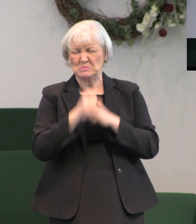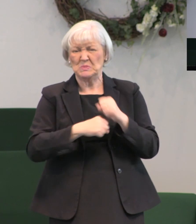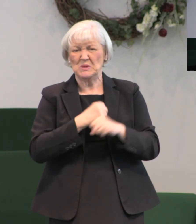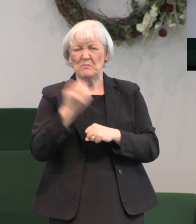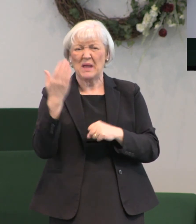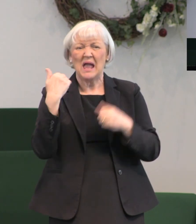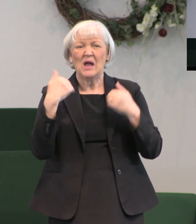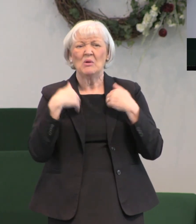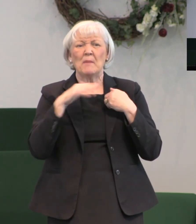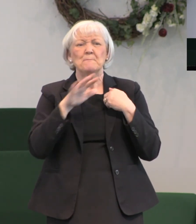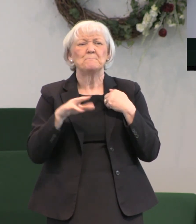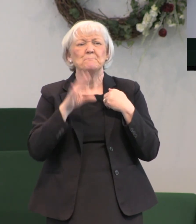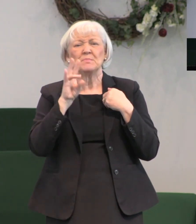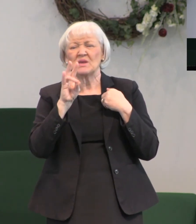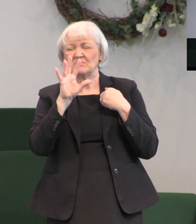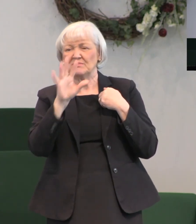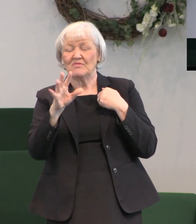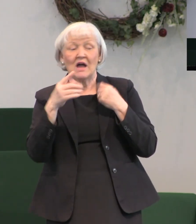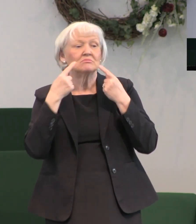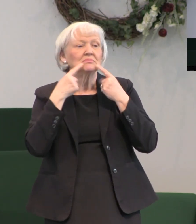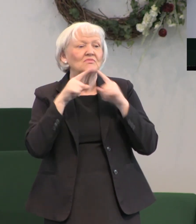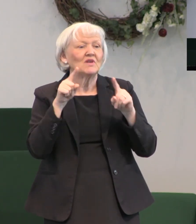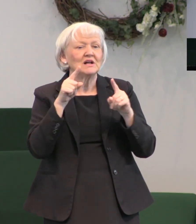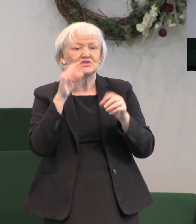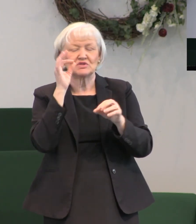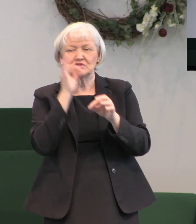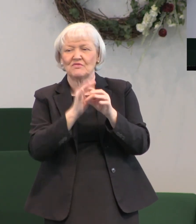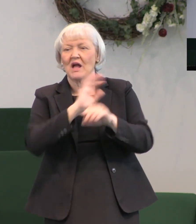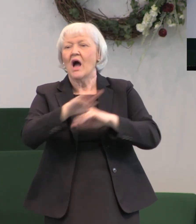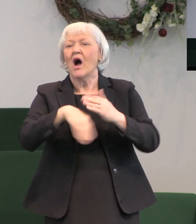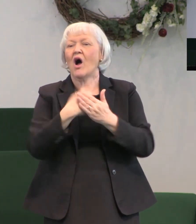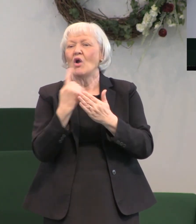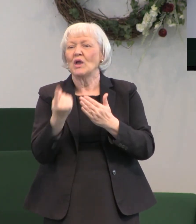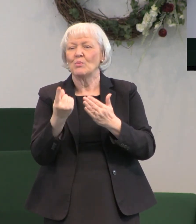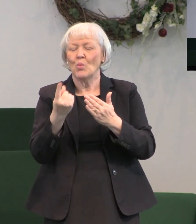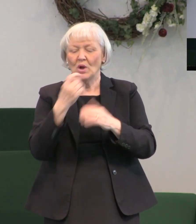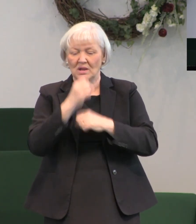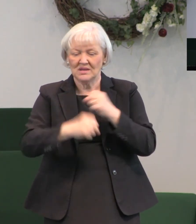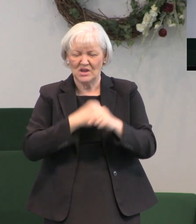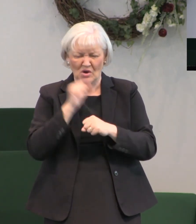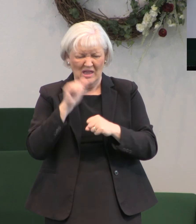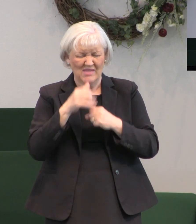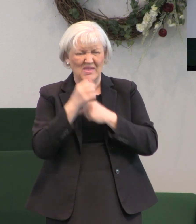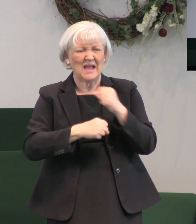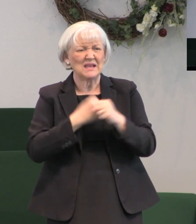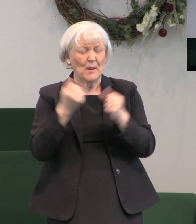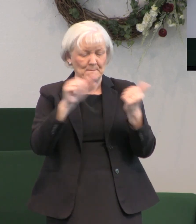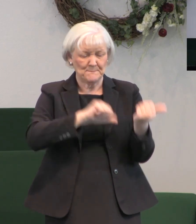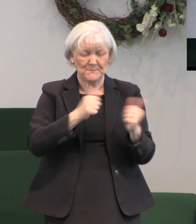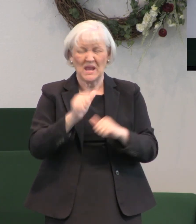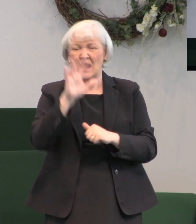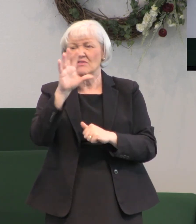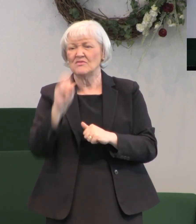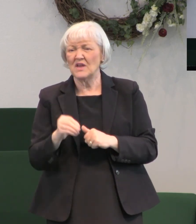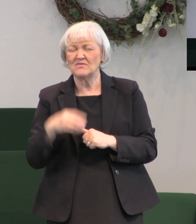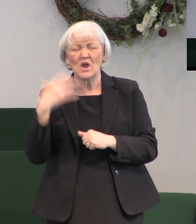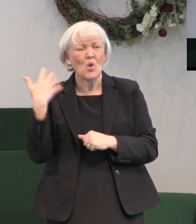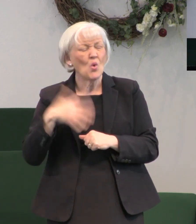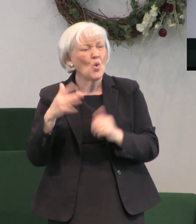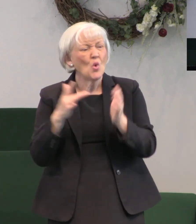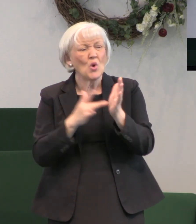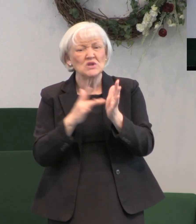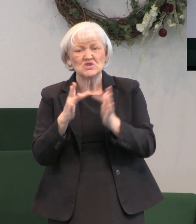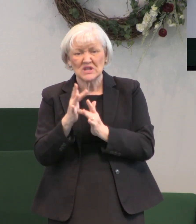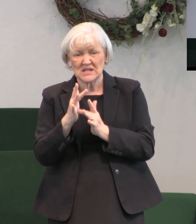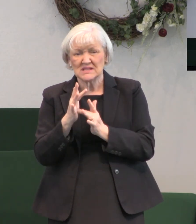we had about 75 professions of faith in one year baptized 50 that year what a Jesus was